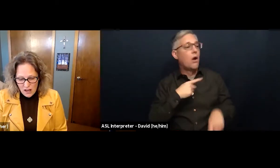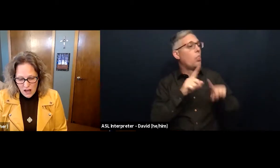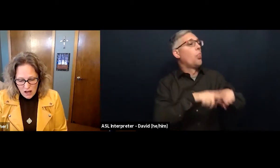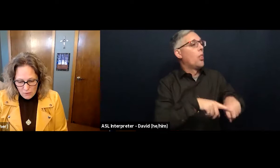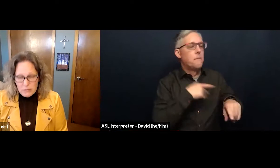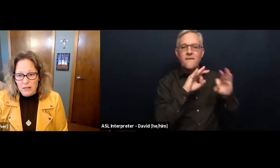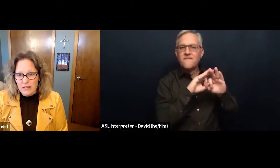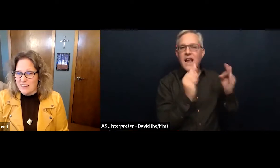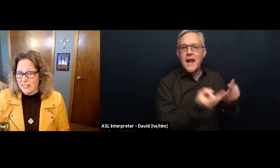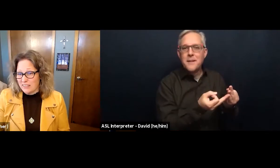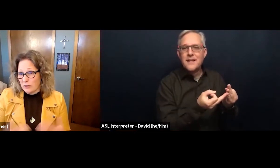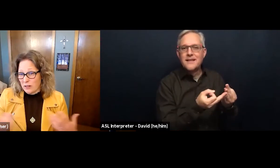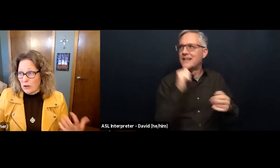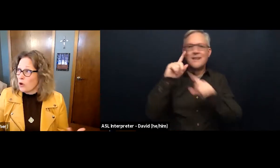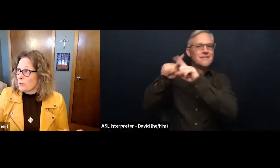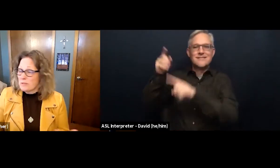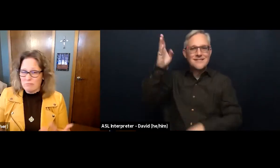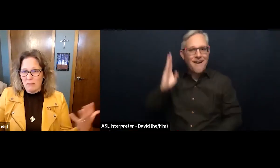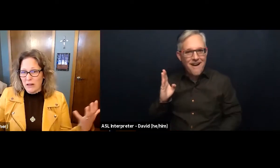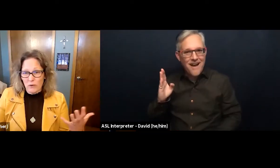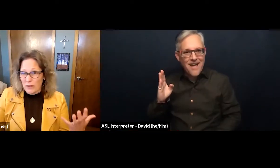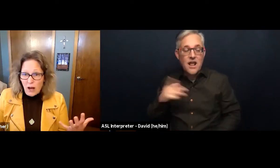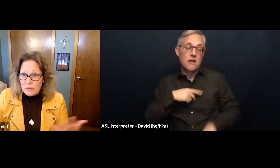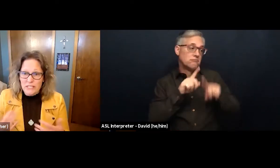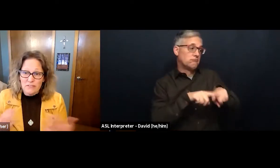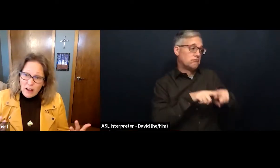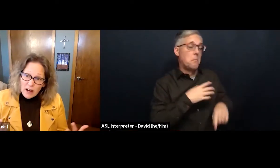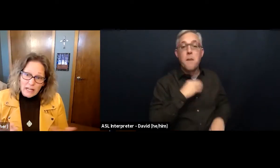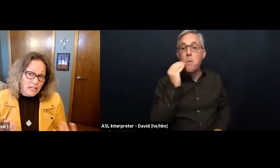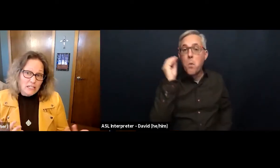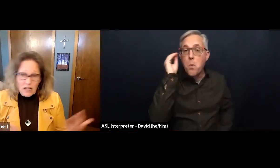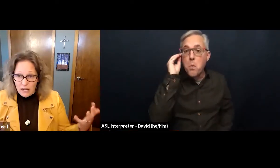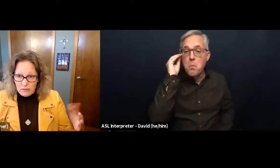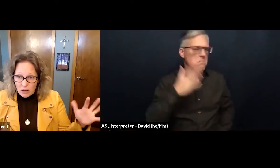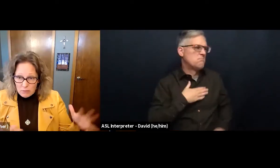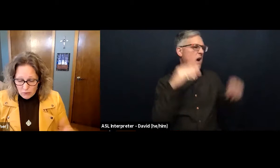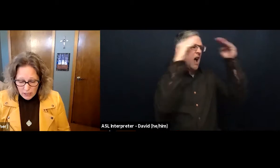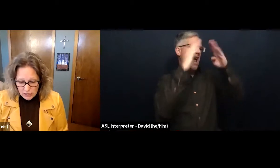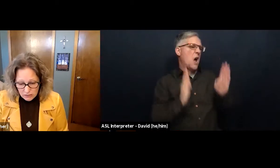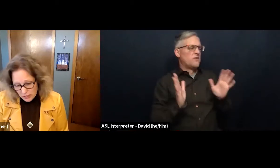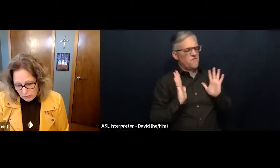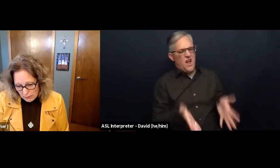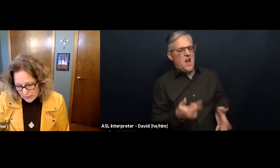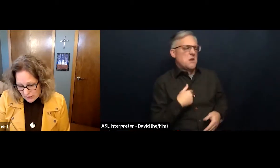We depend on, you know, our homes. My own house is fine. I can, I'll be okay here by myself.